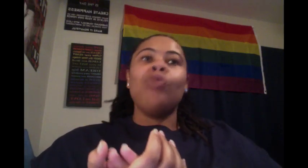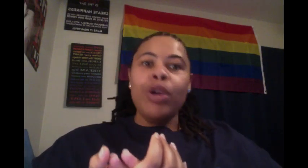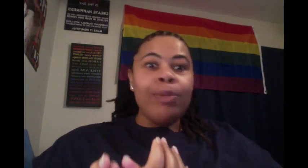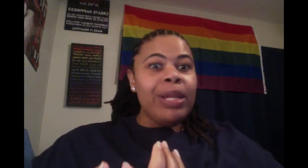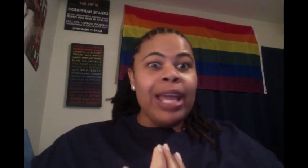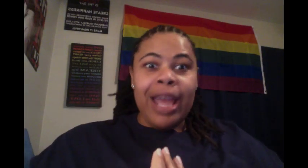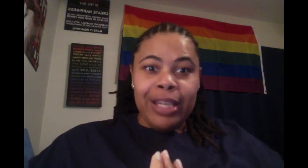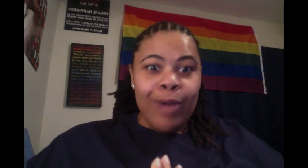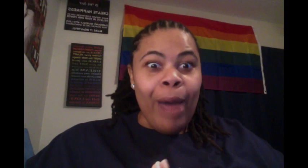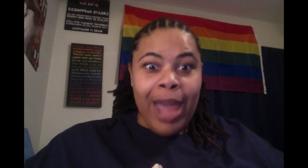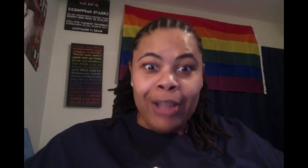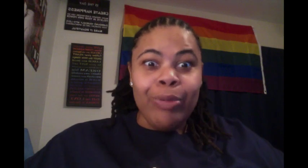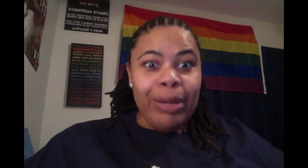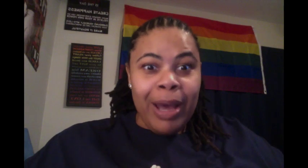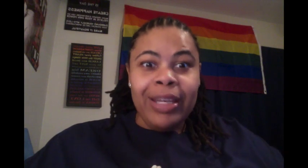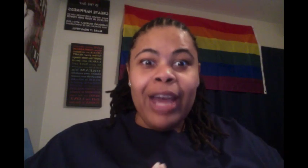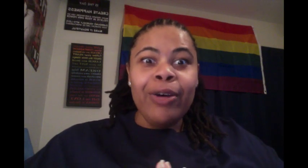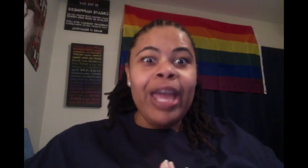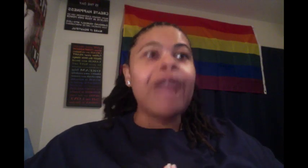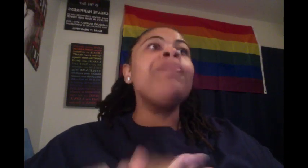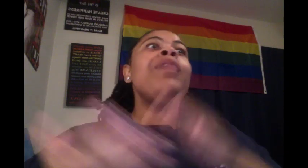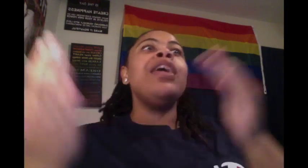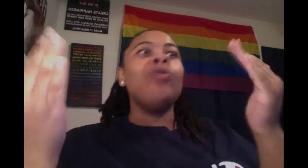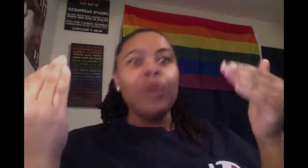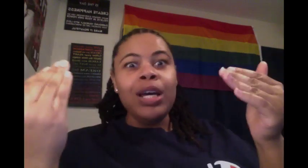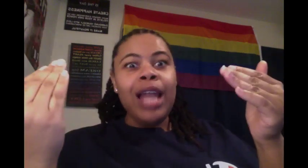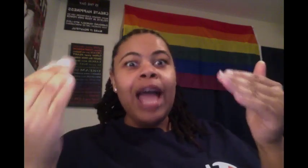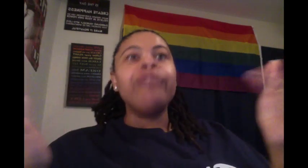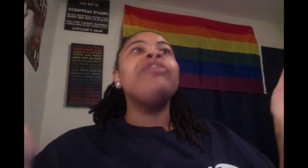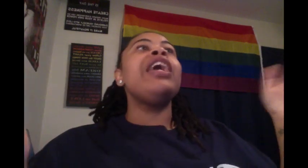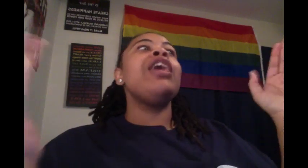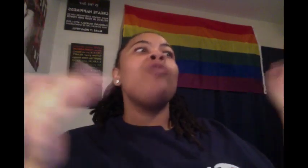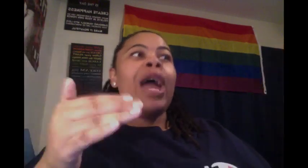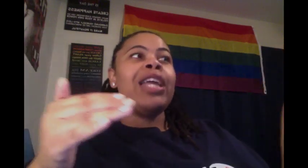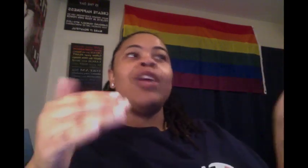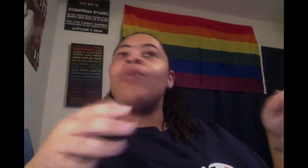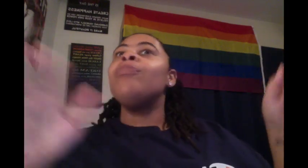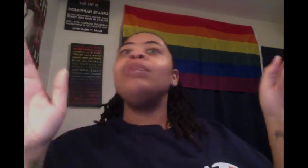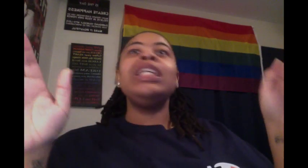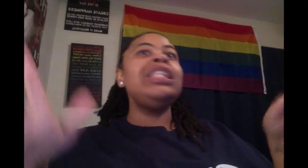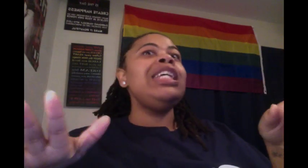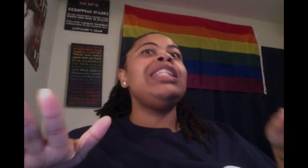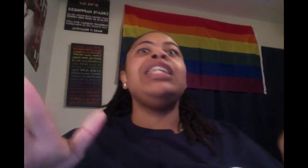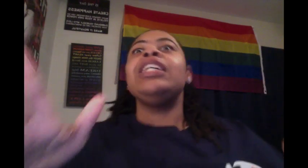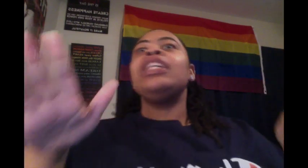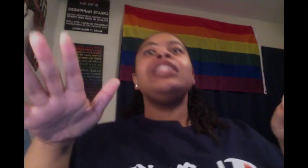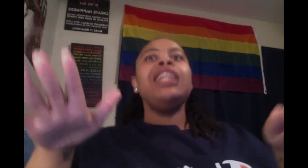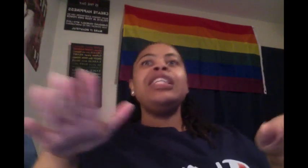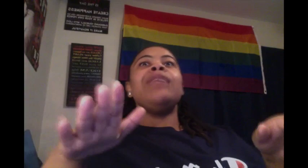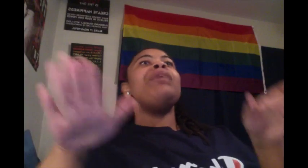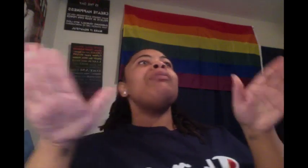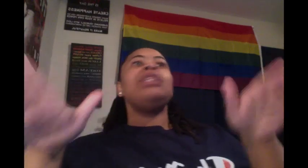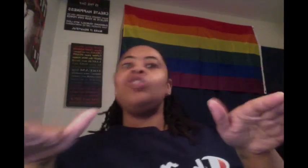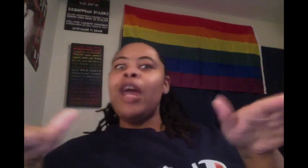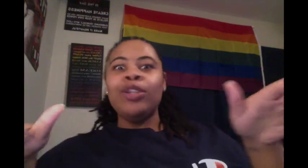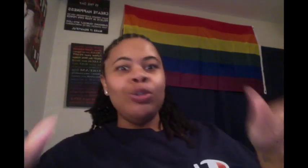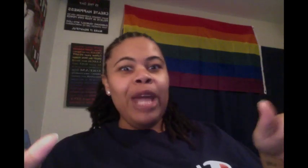work up in that goddamn White House right about now. Okay? In real life and right here. Because, listen. Because, listen. People just trying to do their